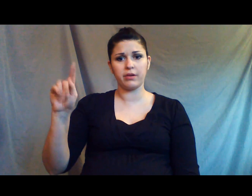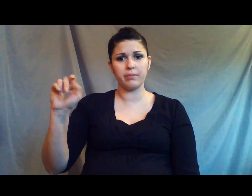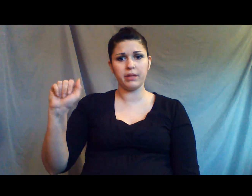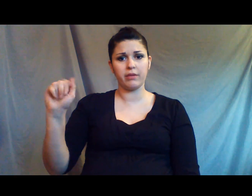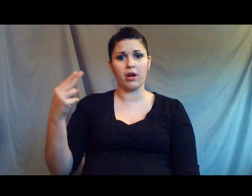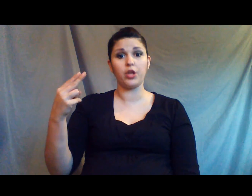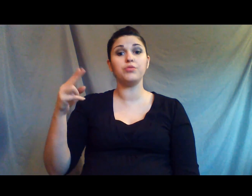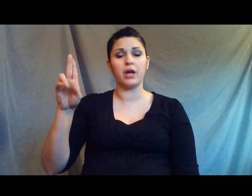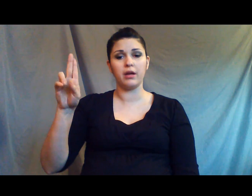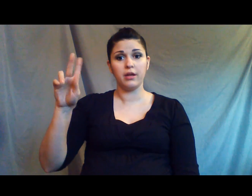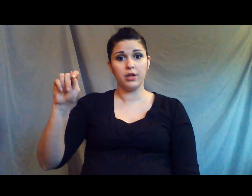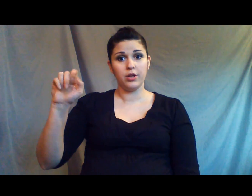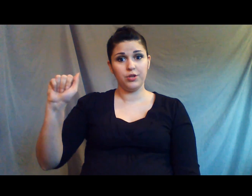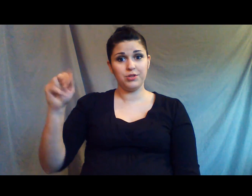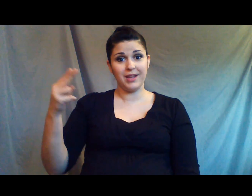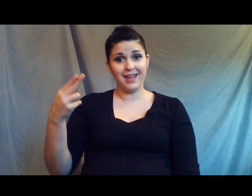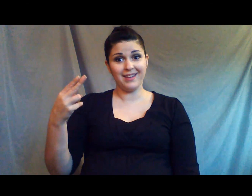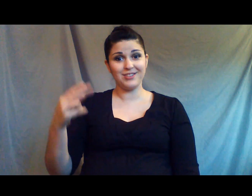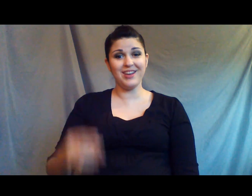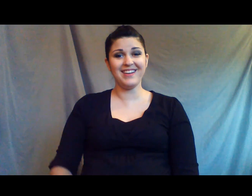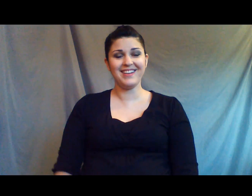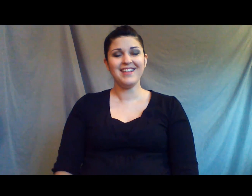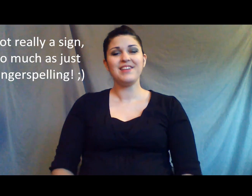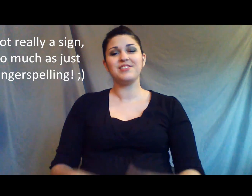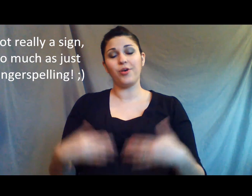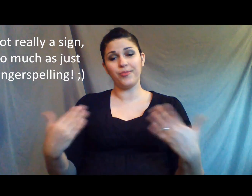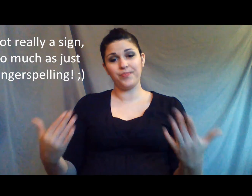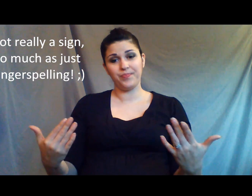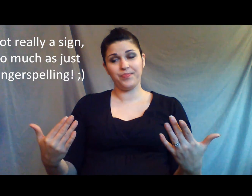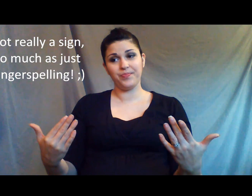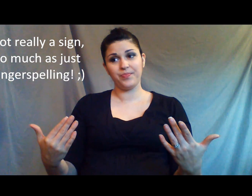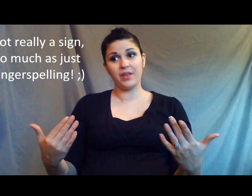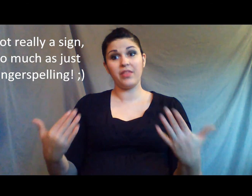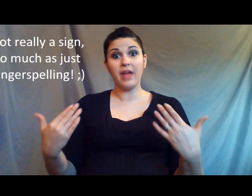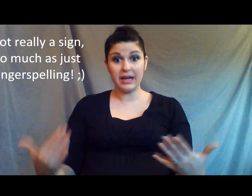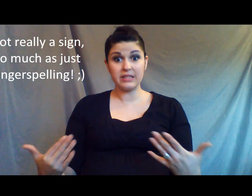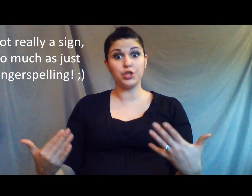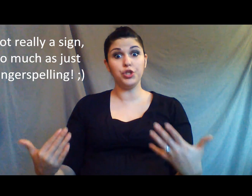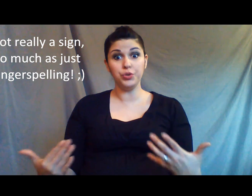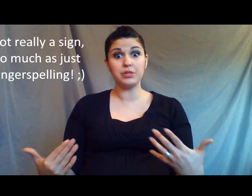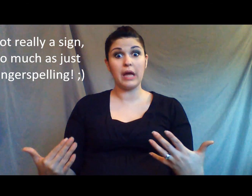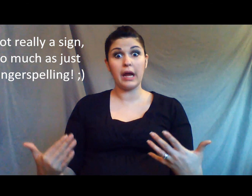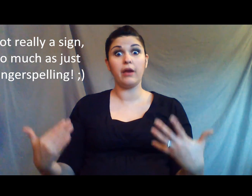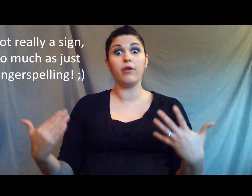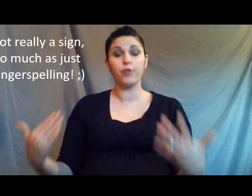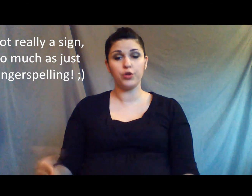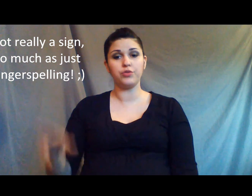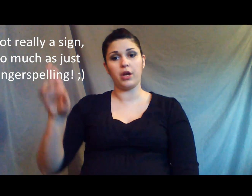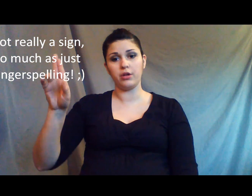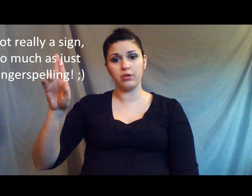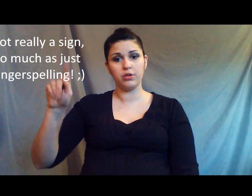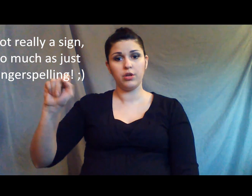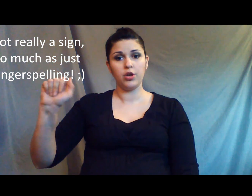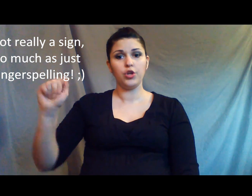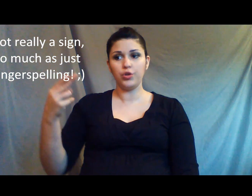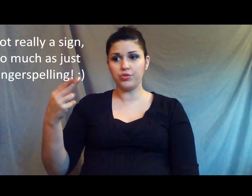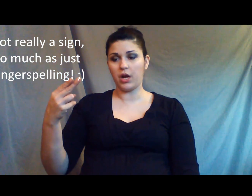completely wrong. Utah. U-T-A-H. So, that is the new sign for Utah. Utah.